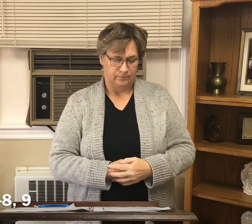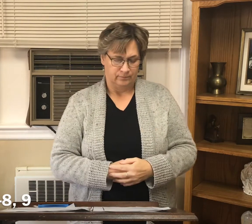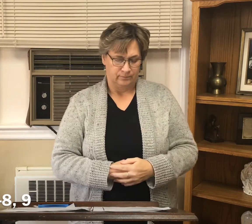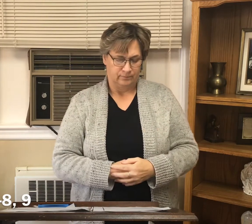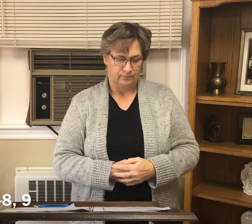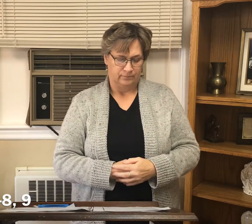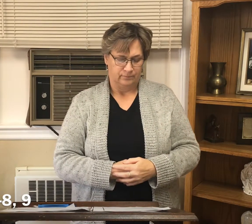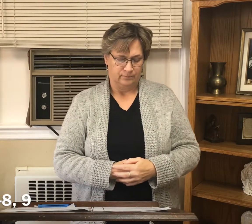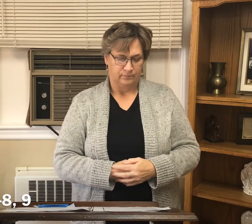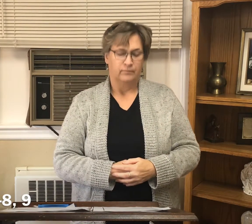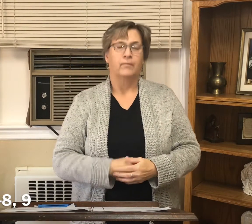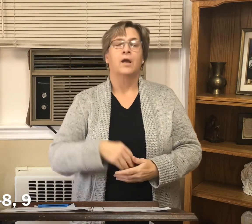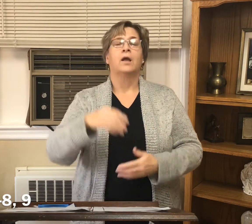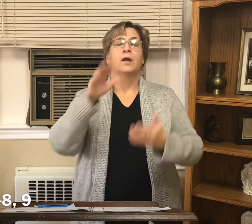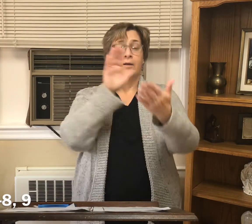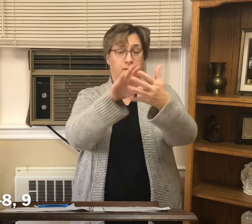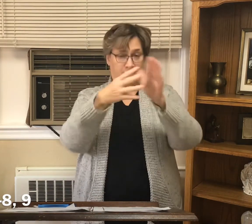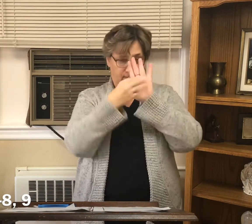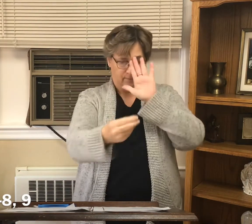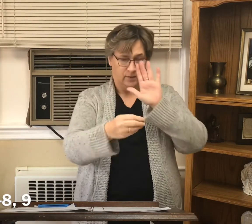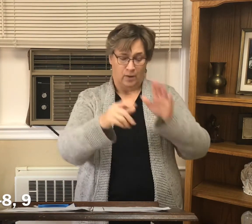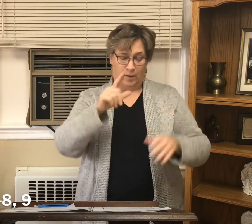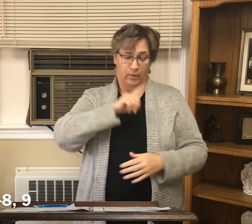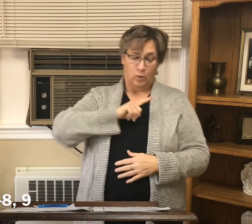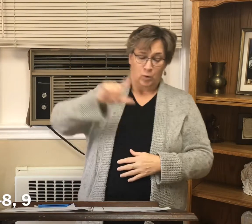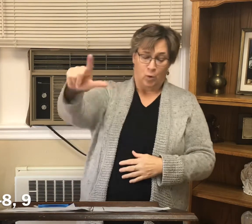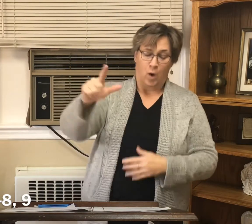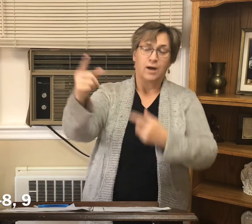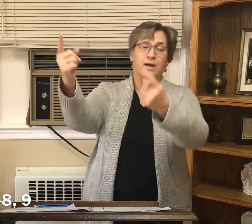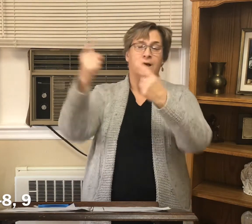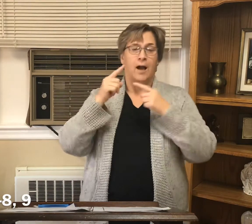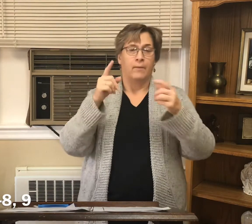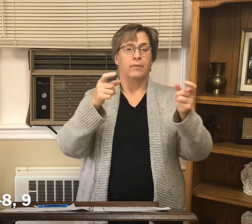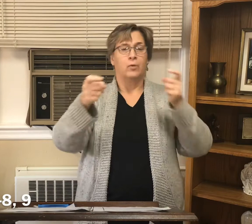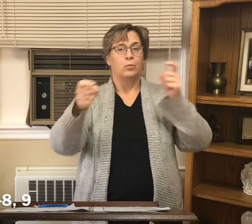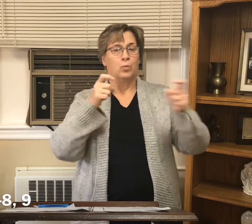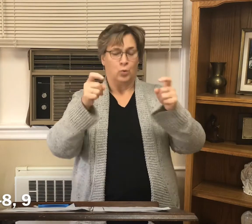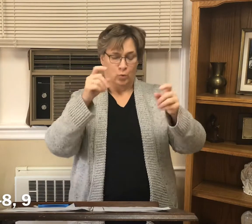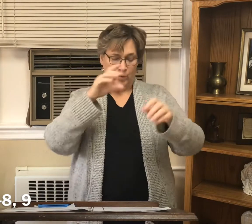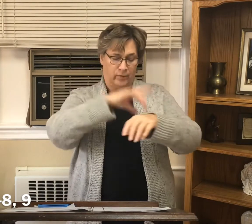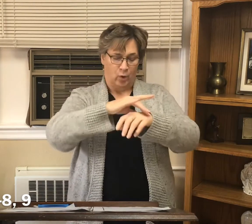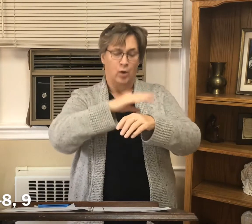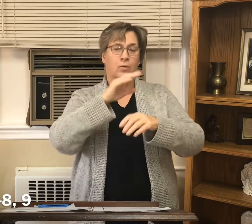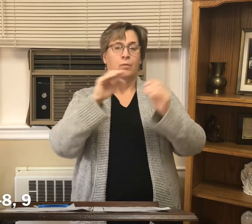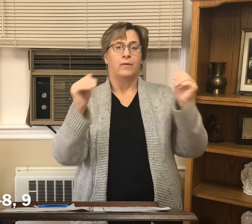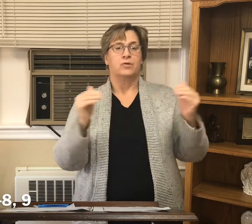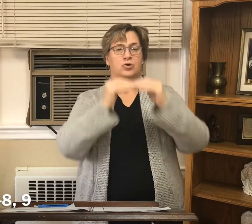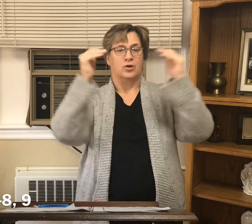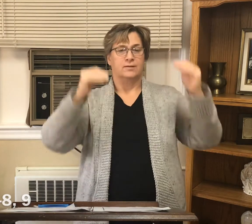equity the Lord comes to rule the earth with justice